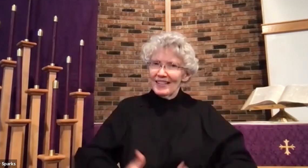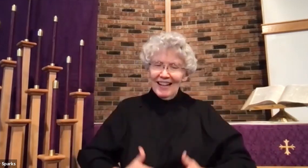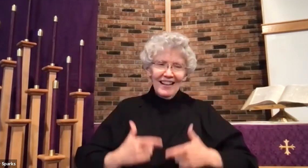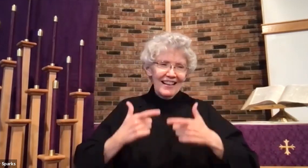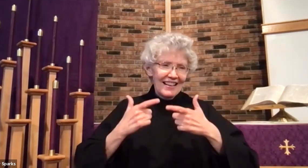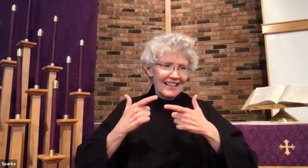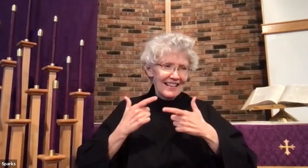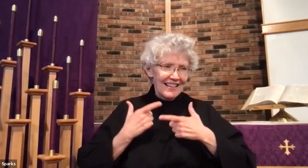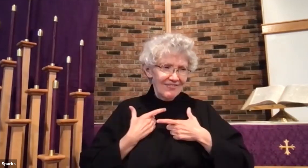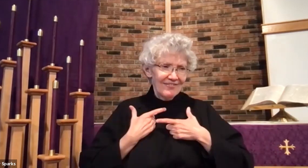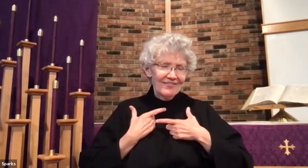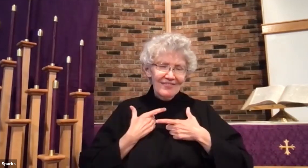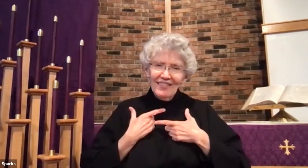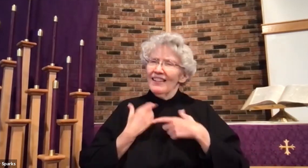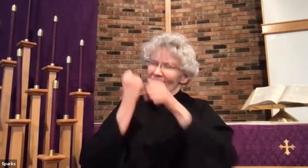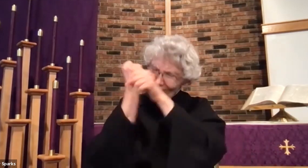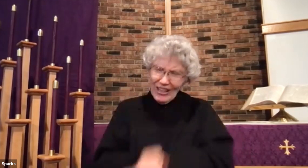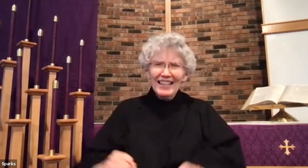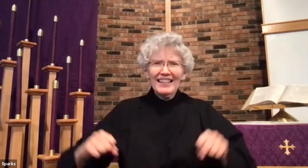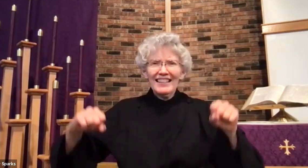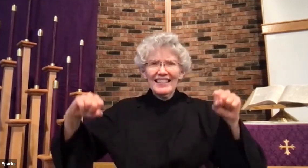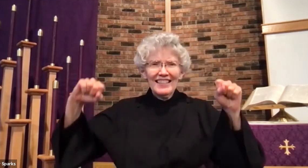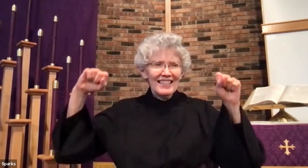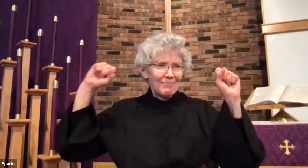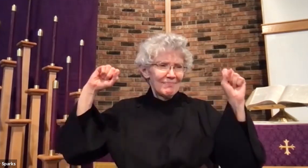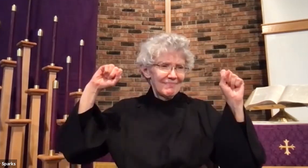for the purpose of new life.